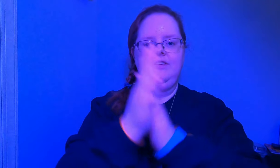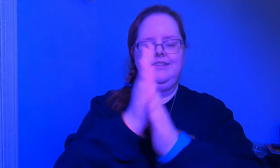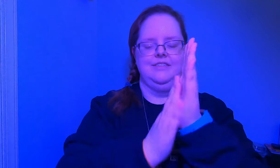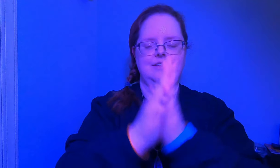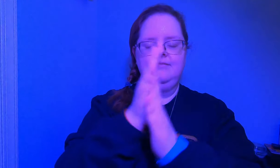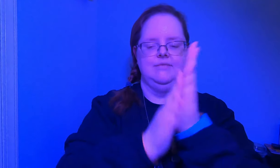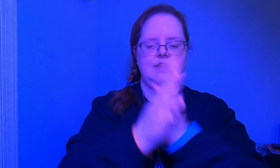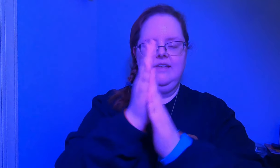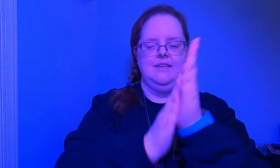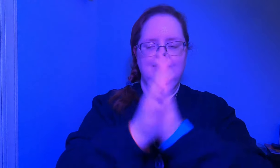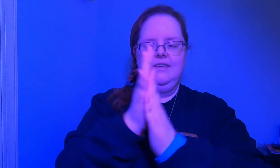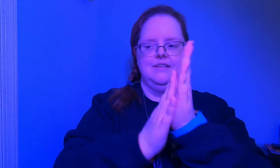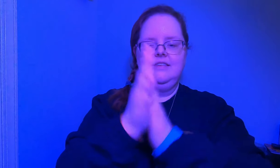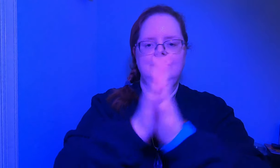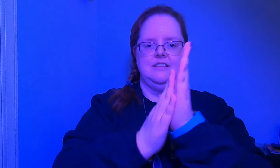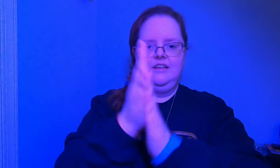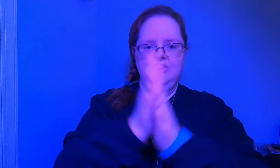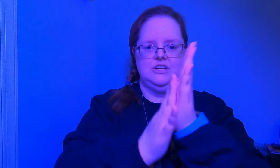feel it then set the intention